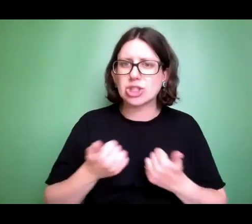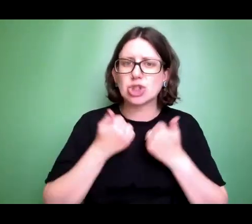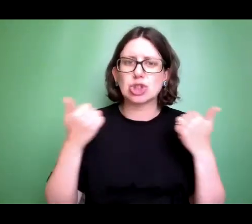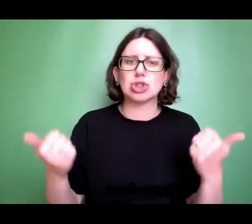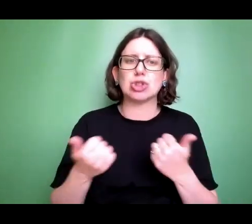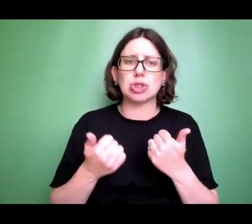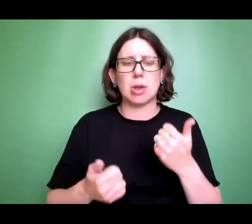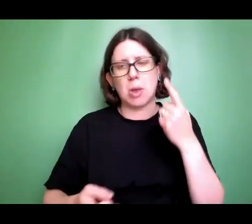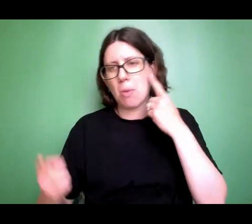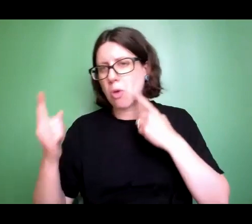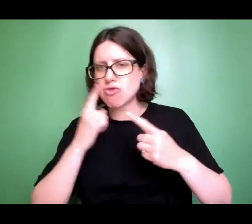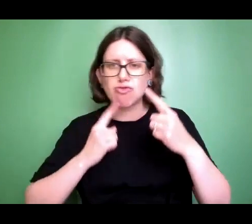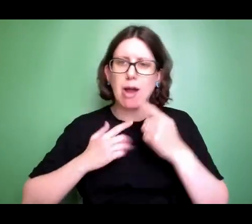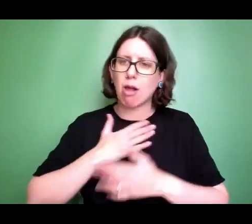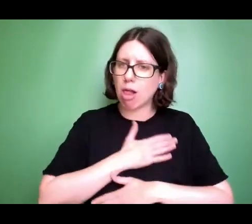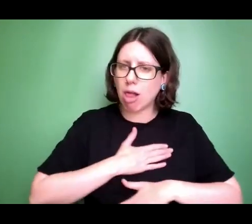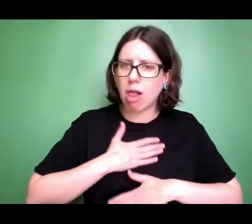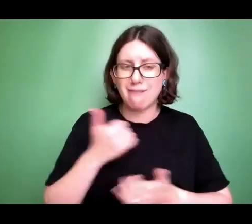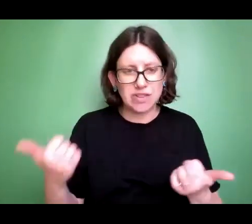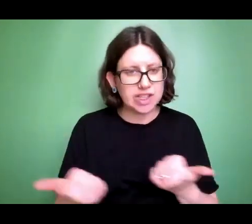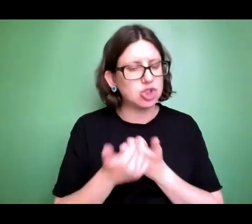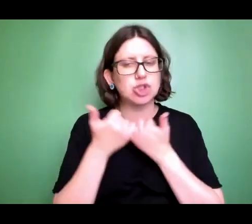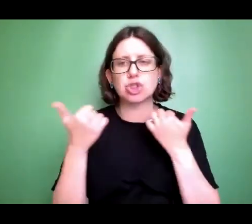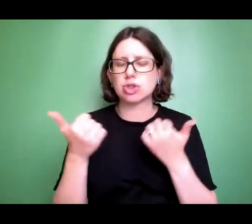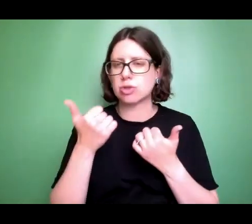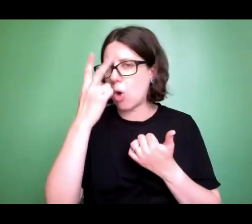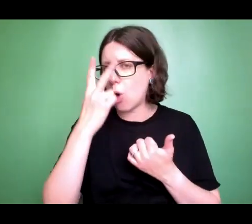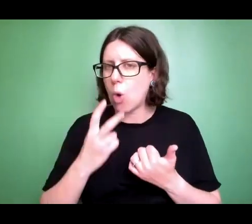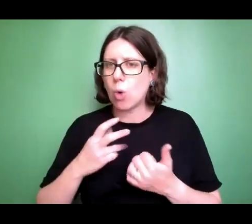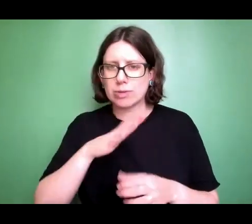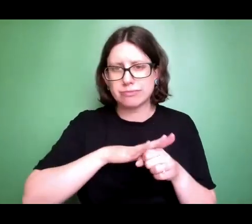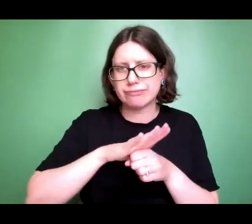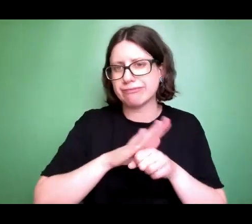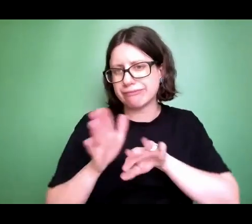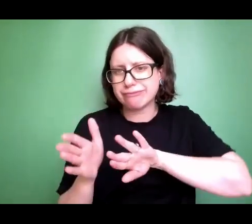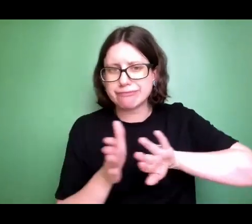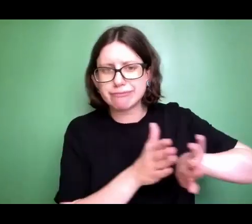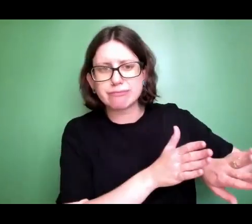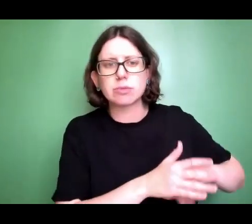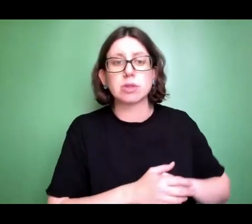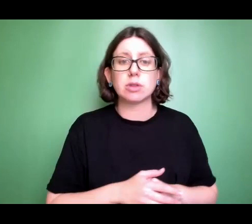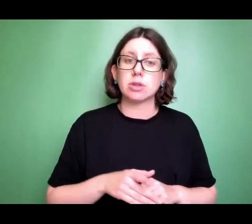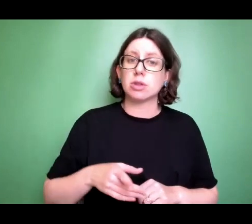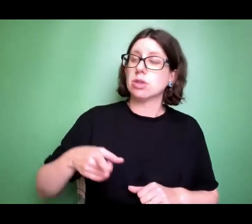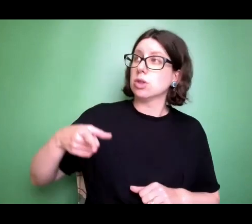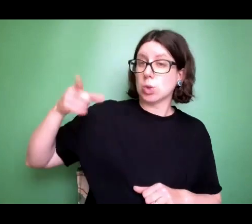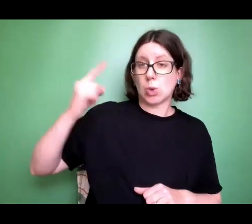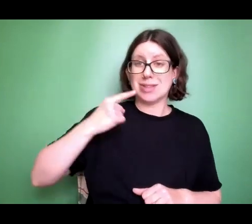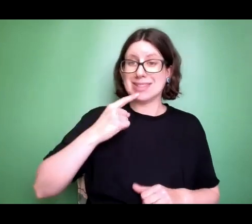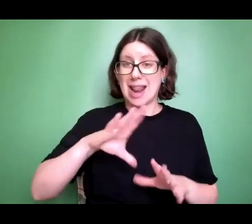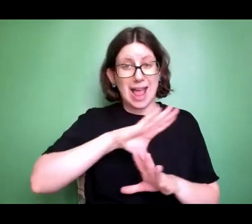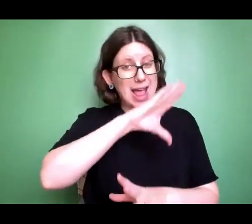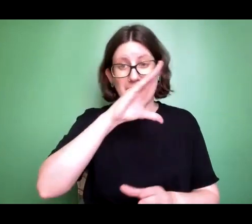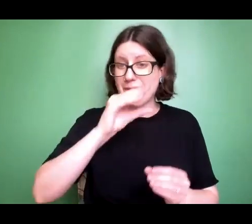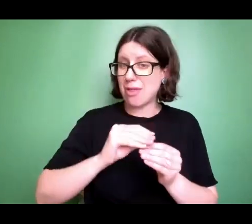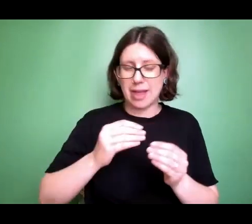for the former things have passed away. And he who was seated on the throne said, behold, I am making all things new.